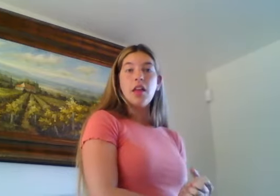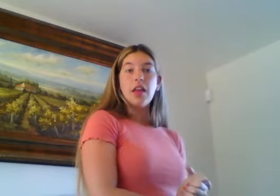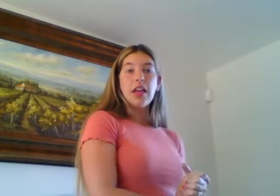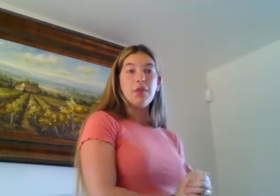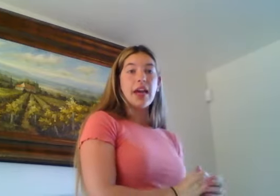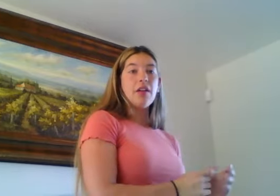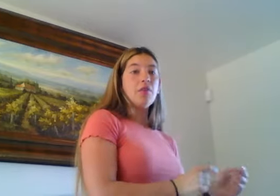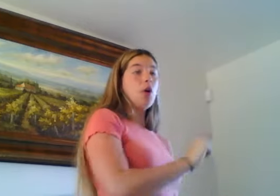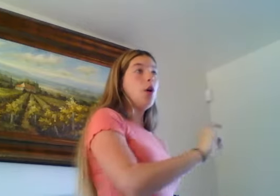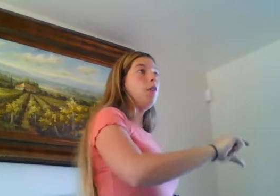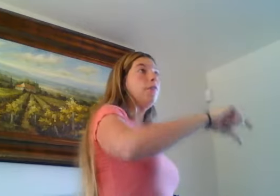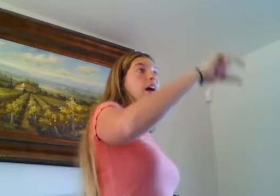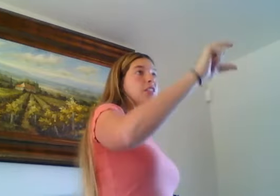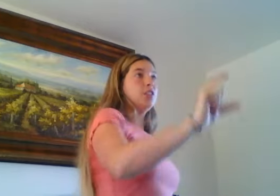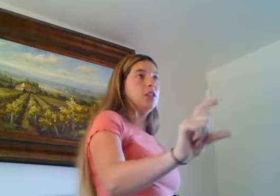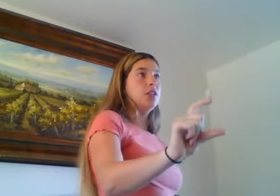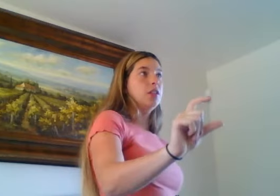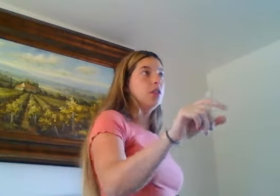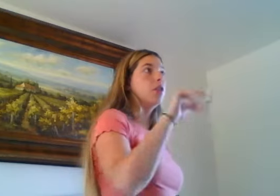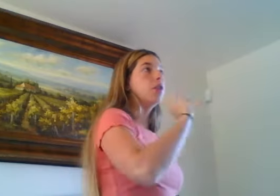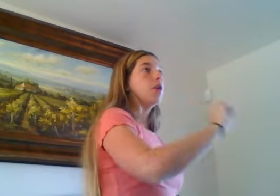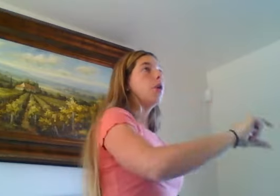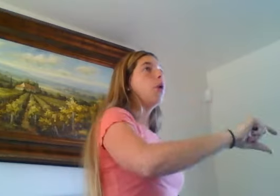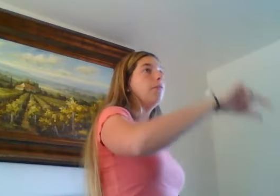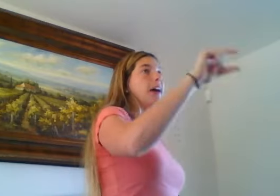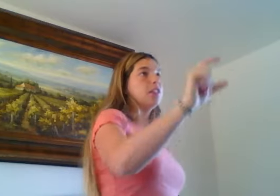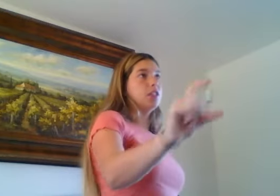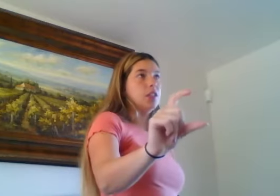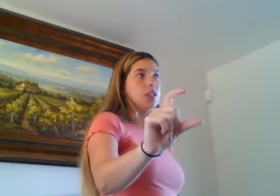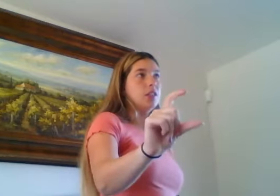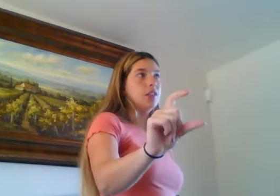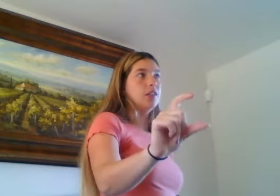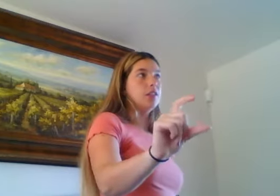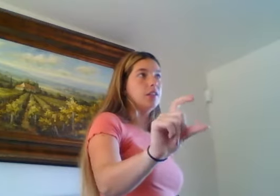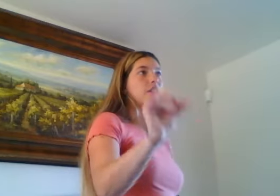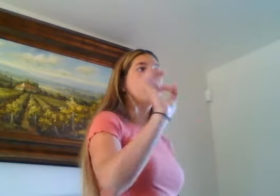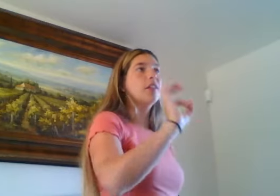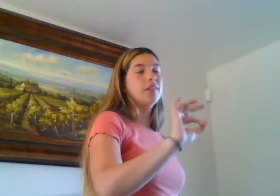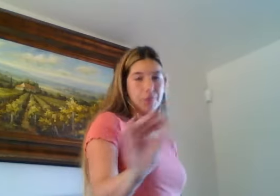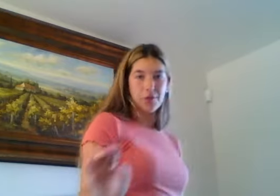And we have old-fashioned. Old-fashioned. Perfect.